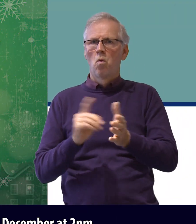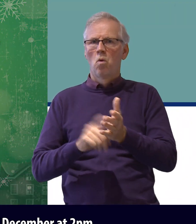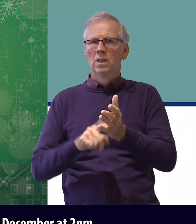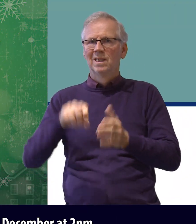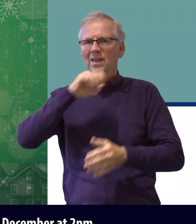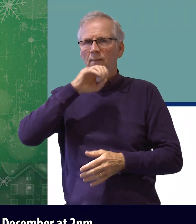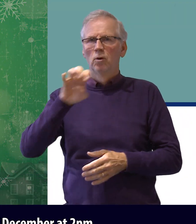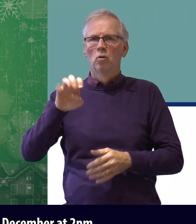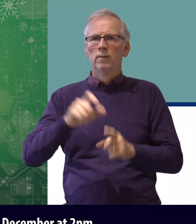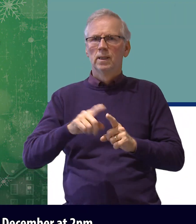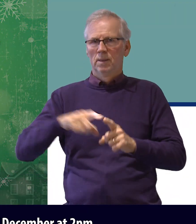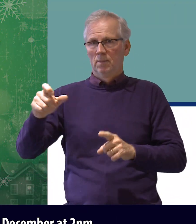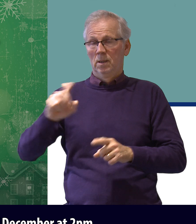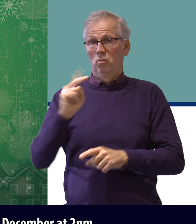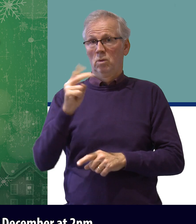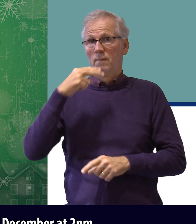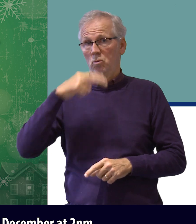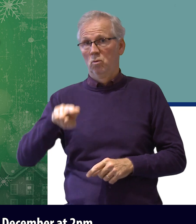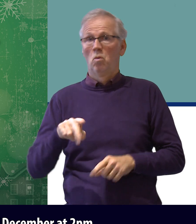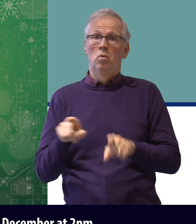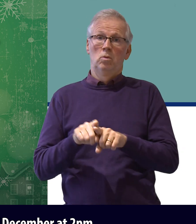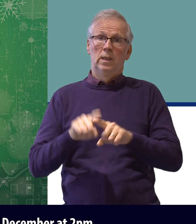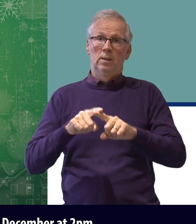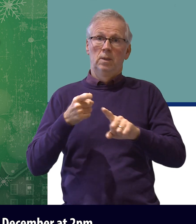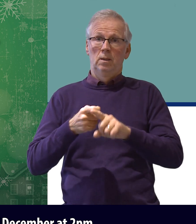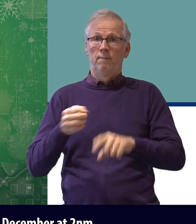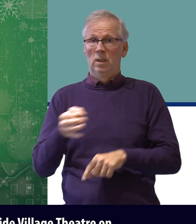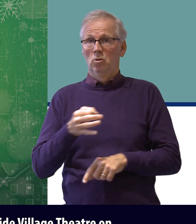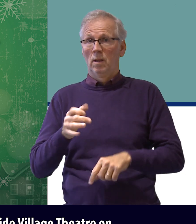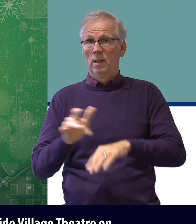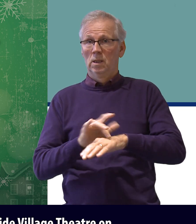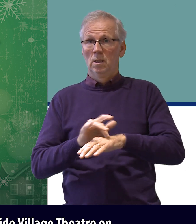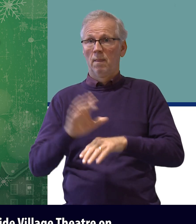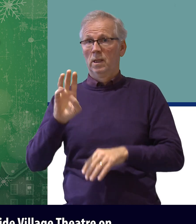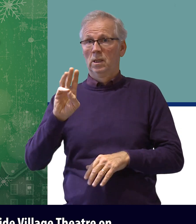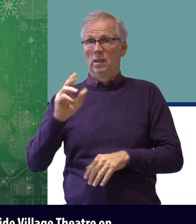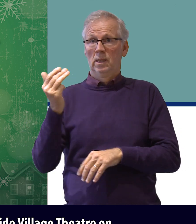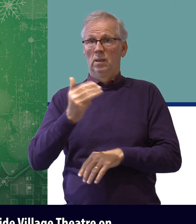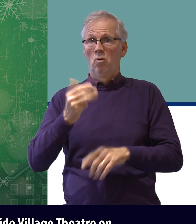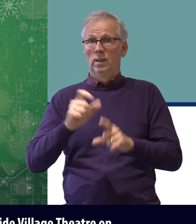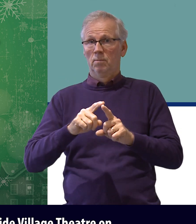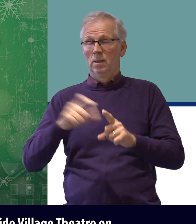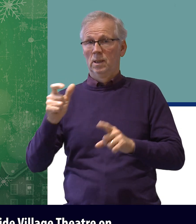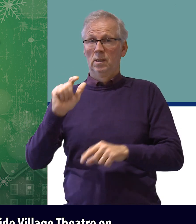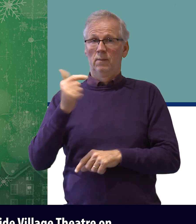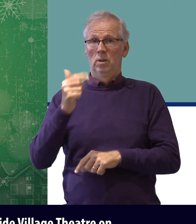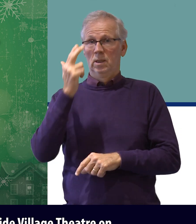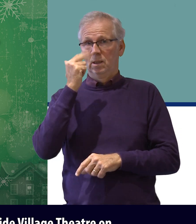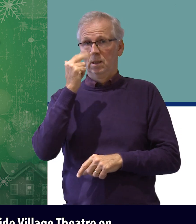14th December at 2pm and also at East Kilbride Village Theatre on Thursday